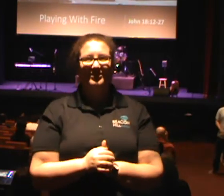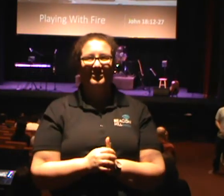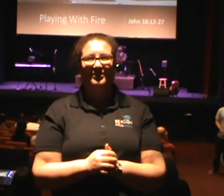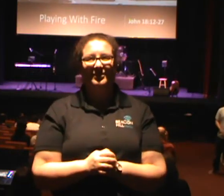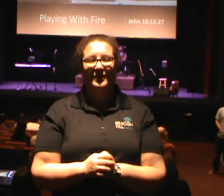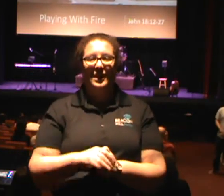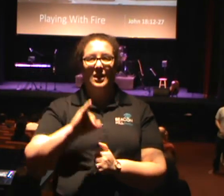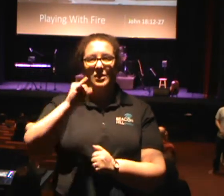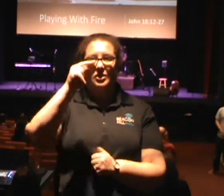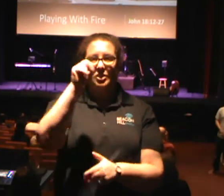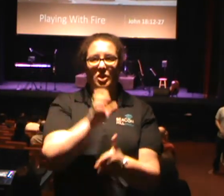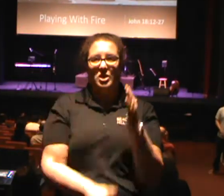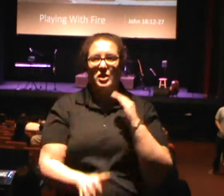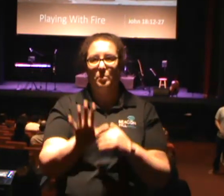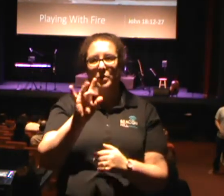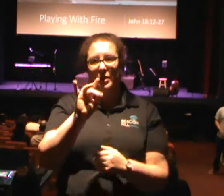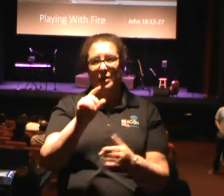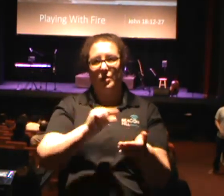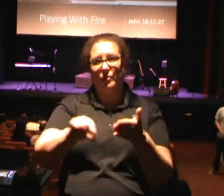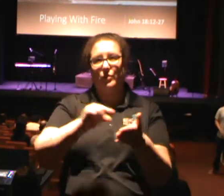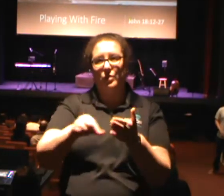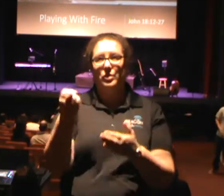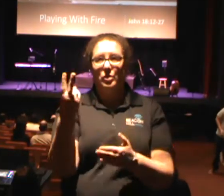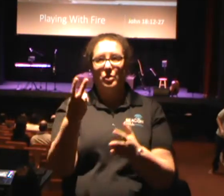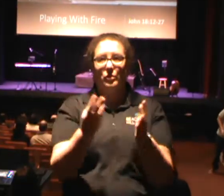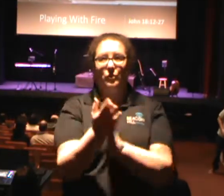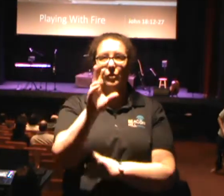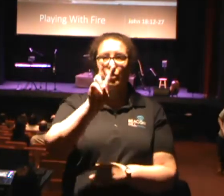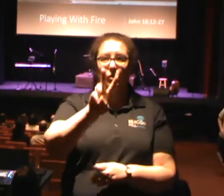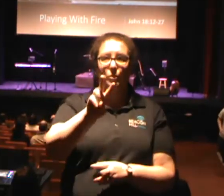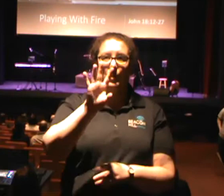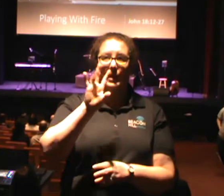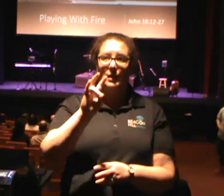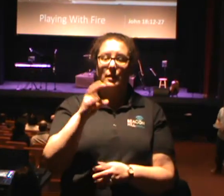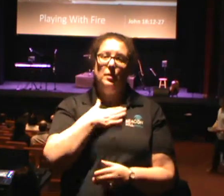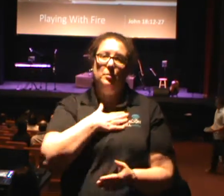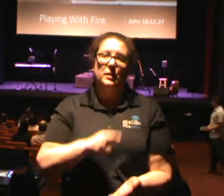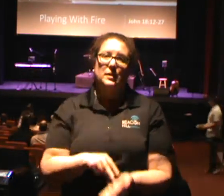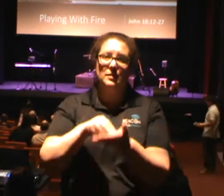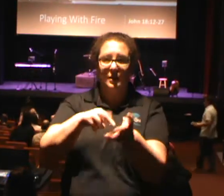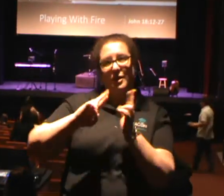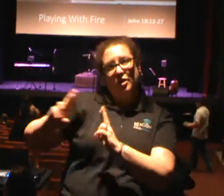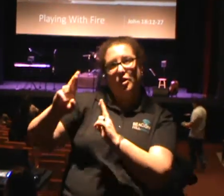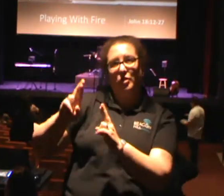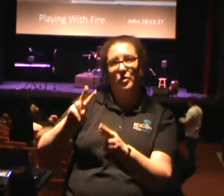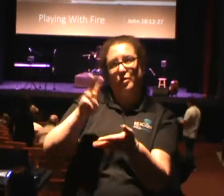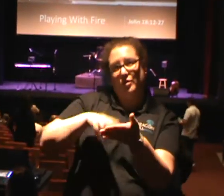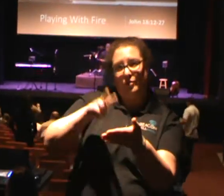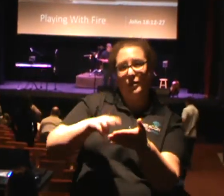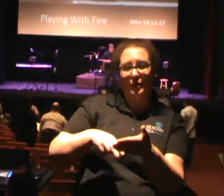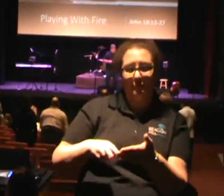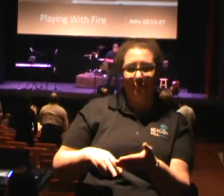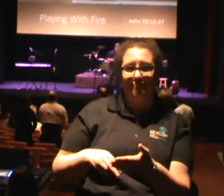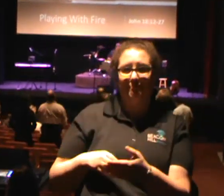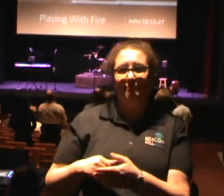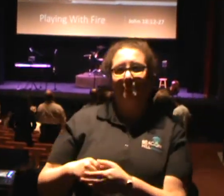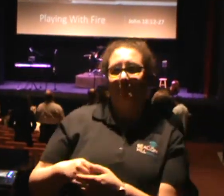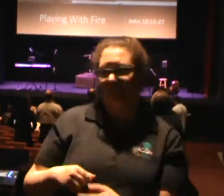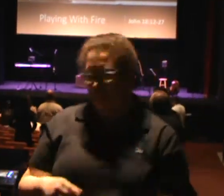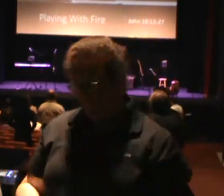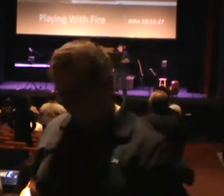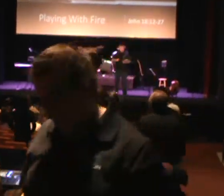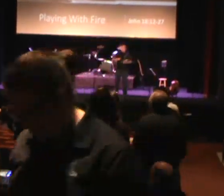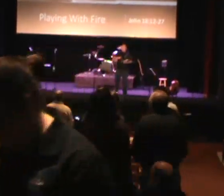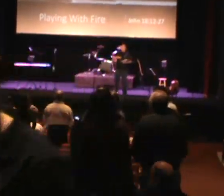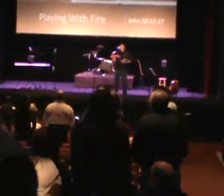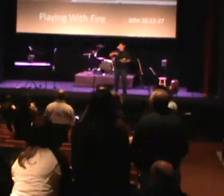John chapter 18, verses 12 through 27. If you would stand in honor of reading God's Word this morning. By the way,